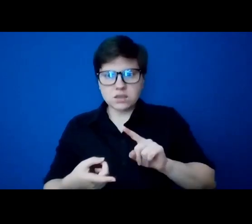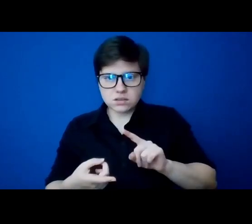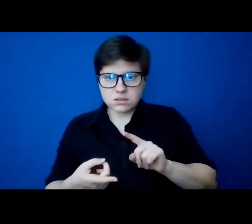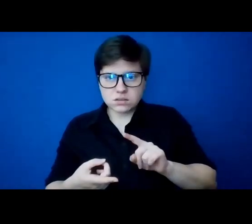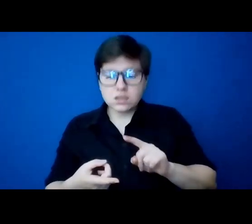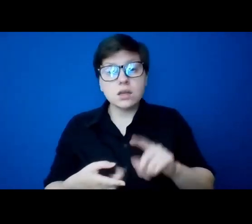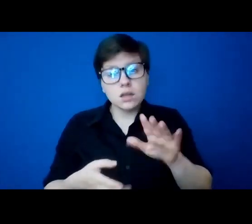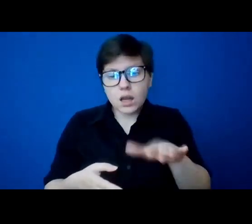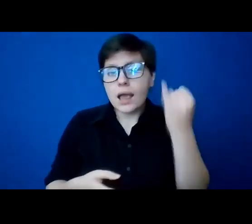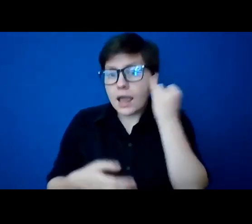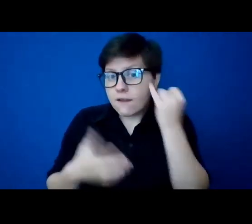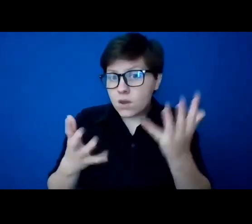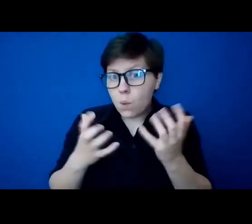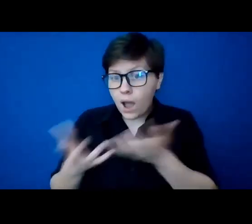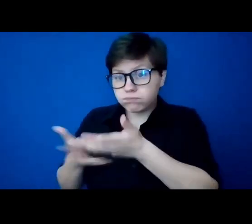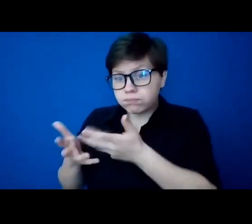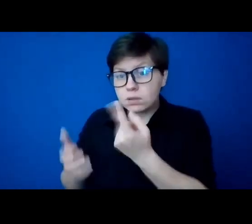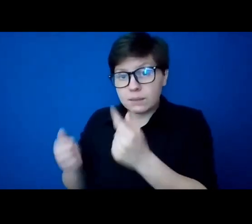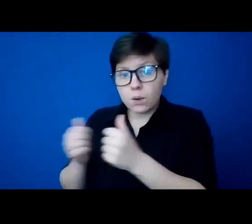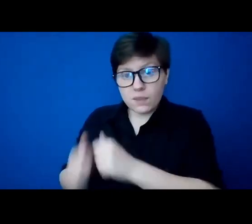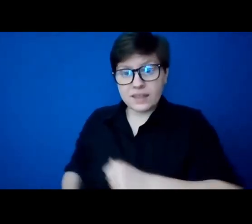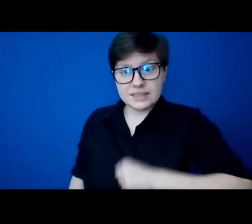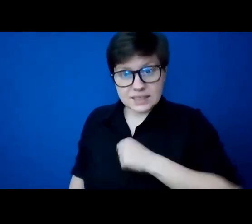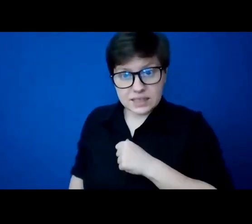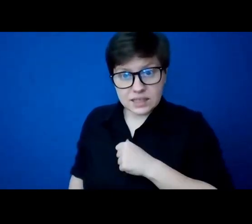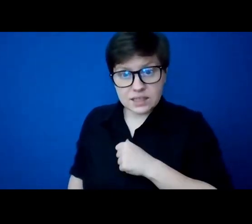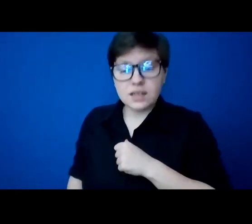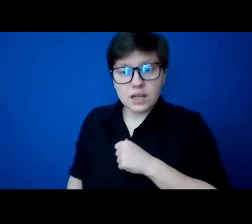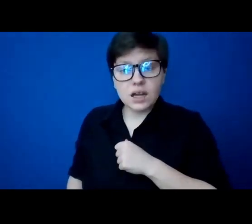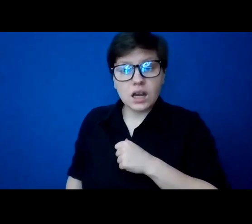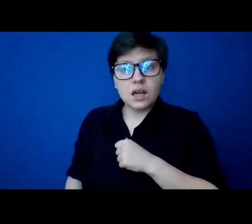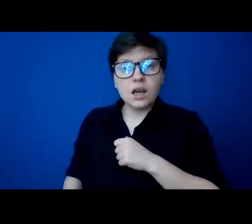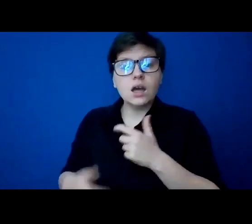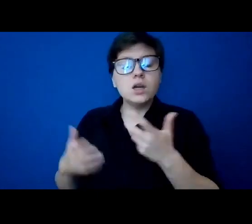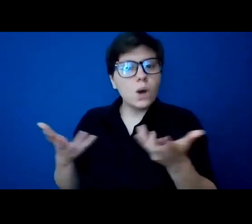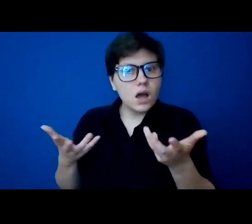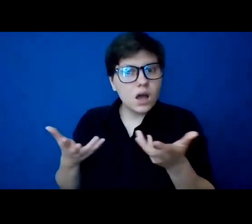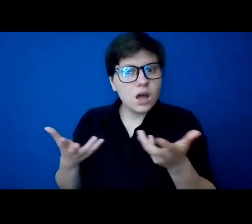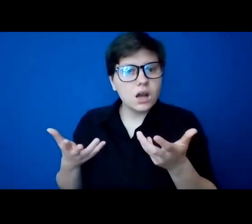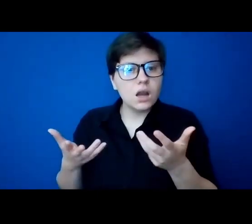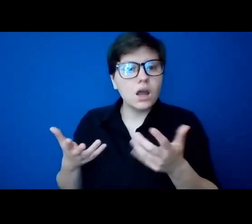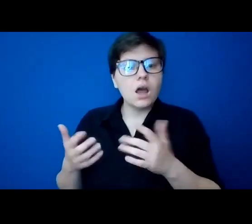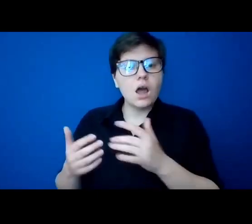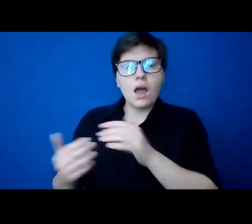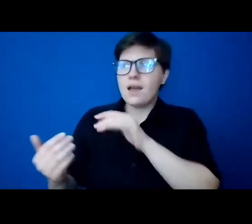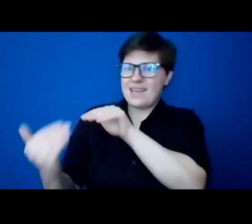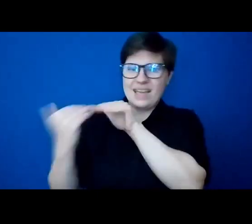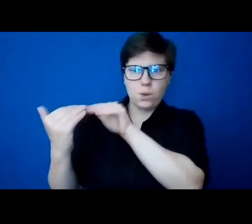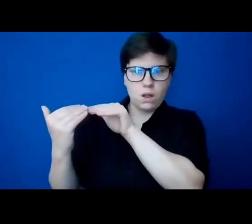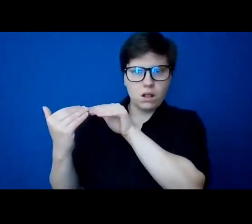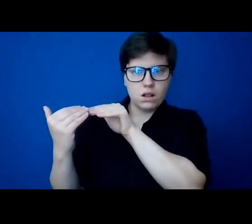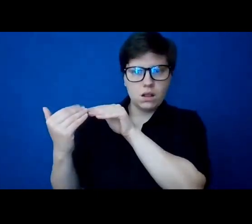want to treat somebody with dignity, Christian anthropology says, treat them as equals. Treat them as